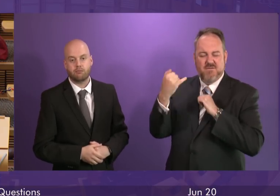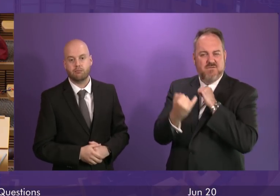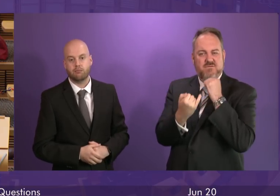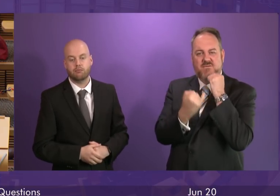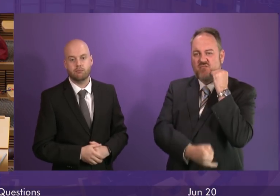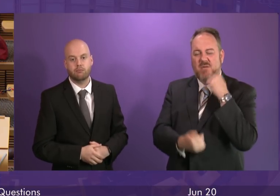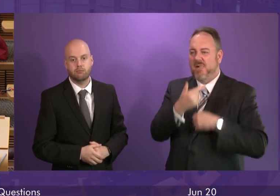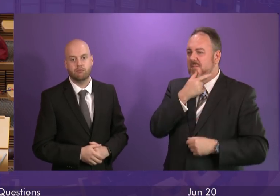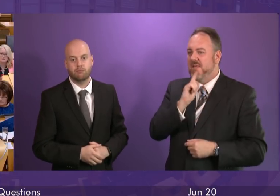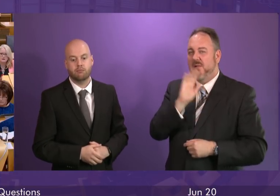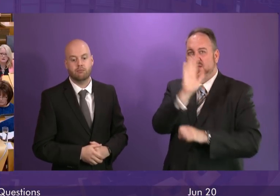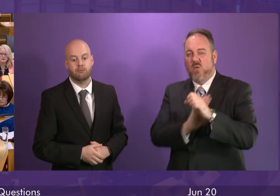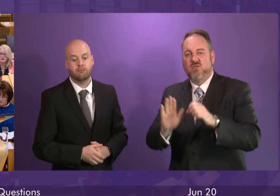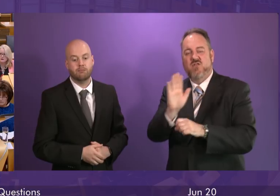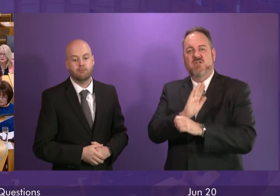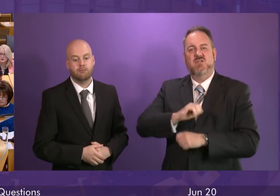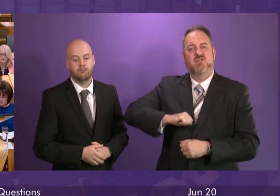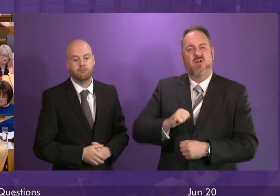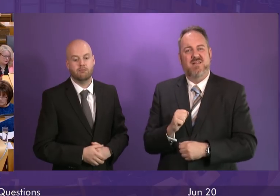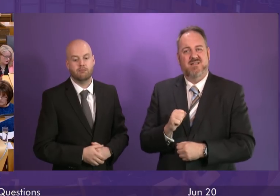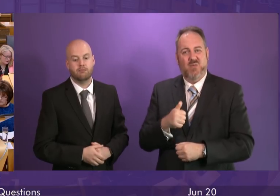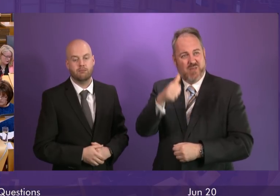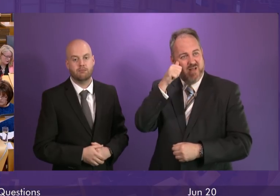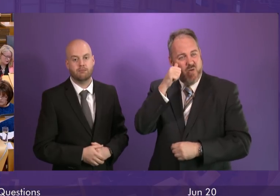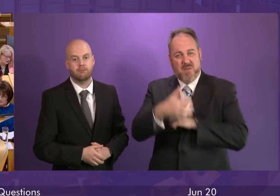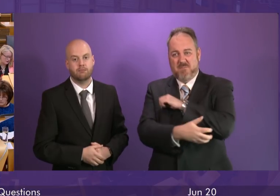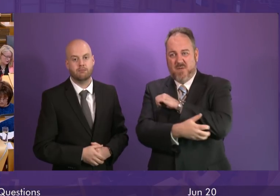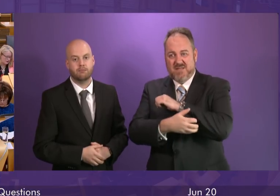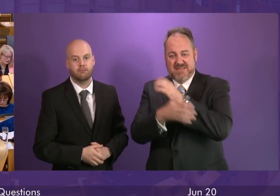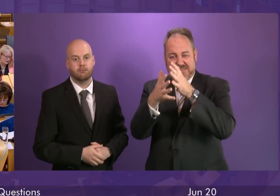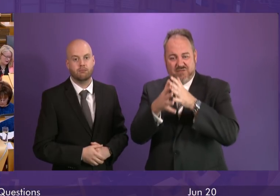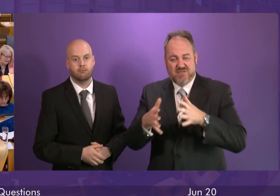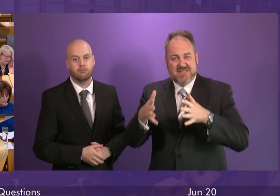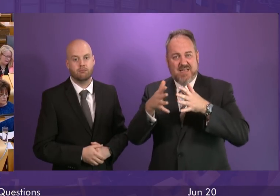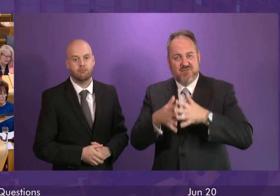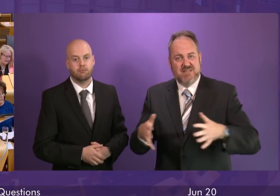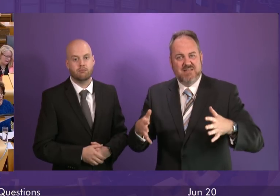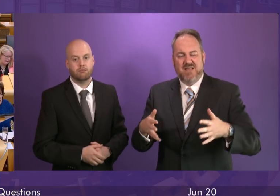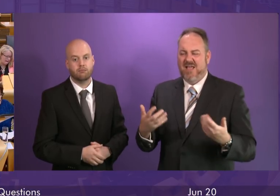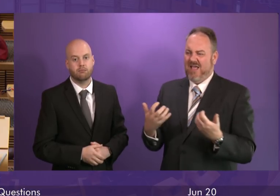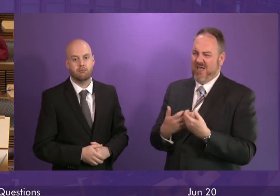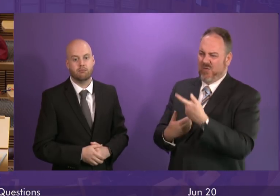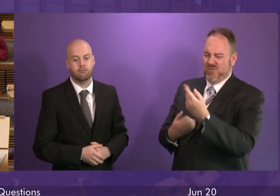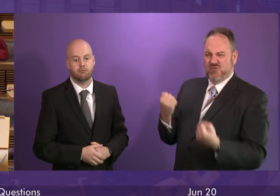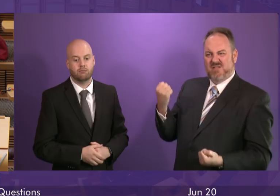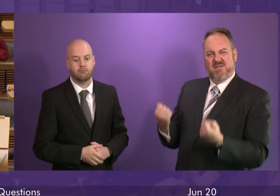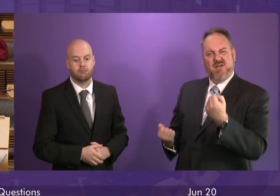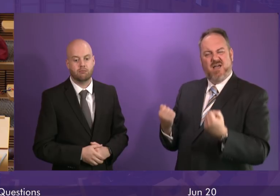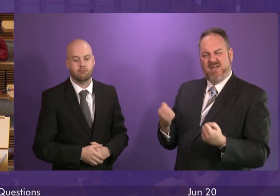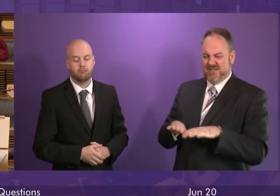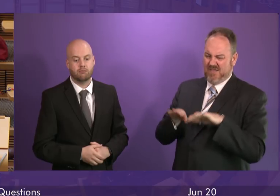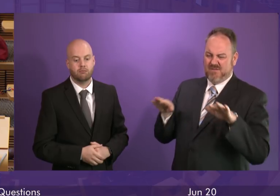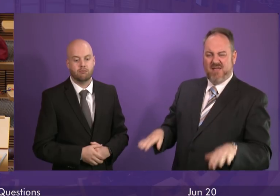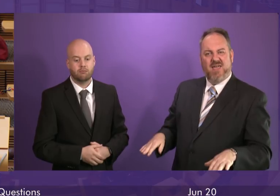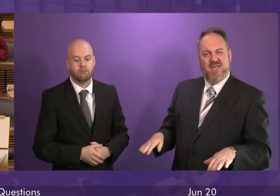Scotland. So at a time of rising poverty what is the first minister's justification for year-on-year cuts